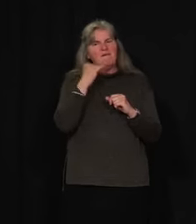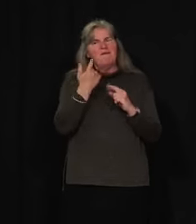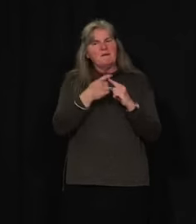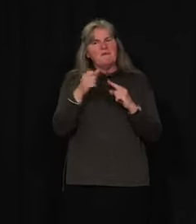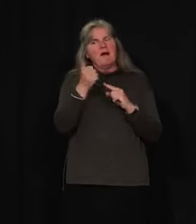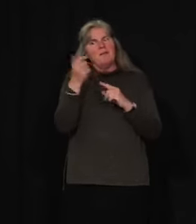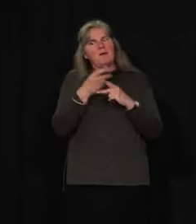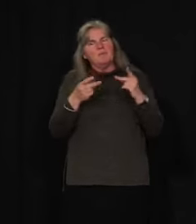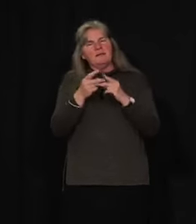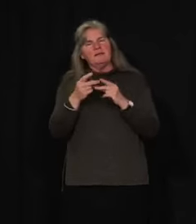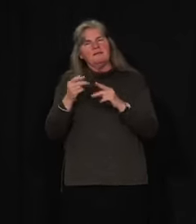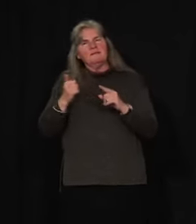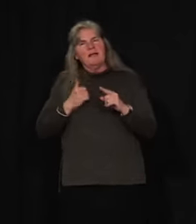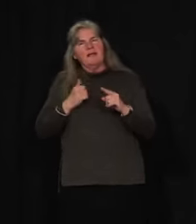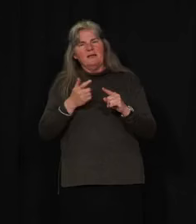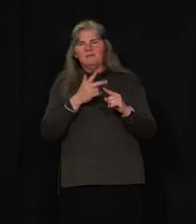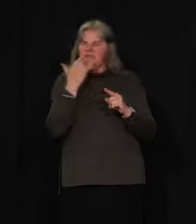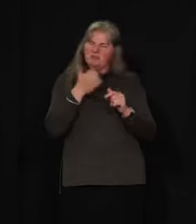and adhere to those rules.